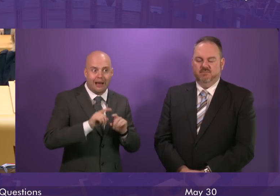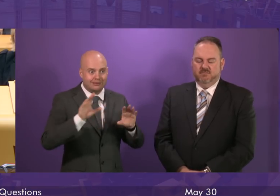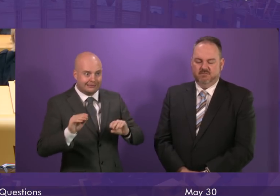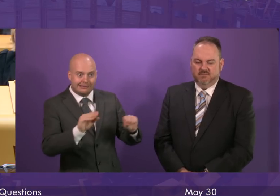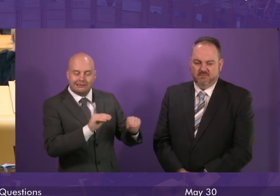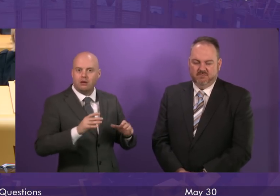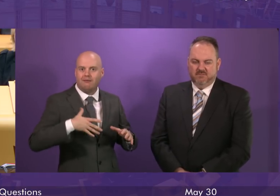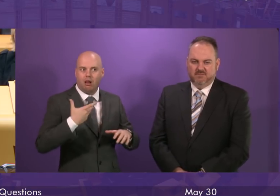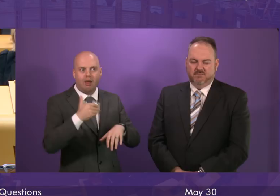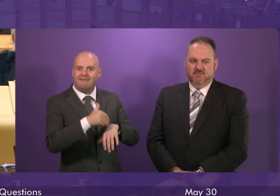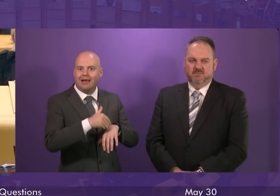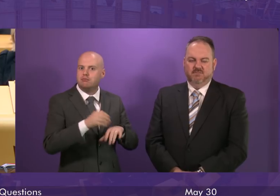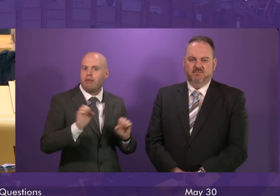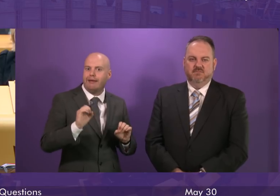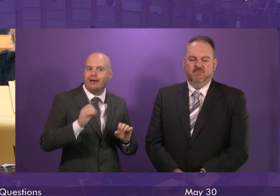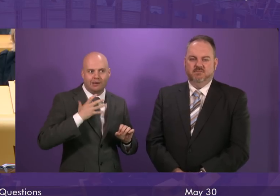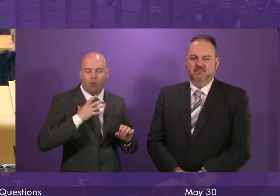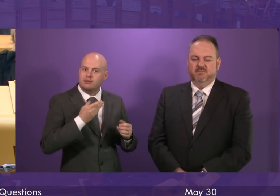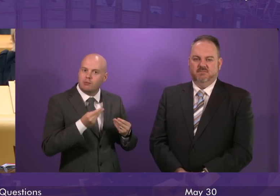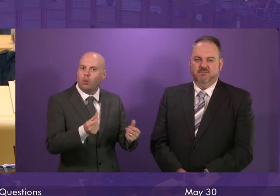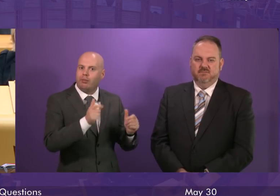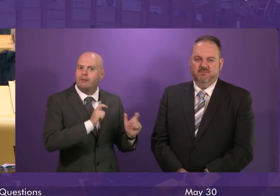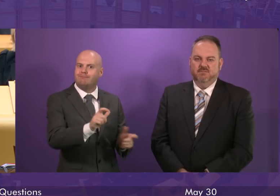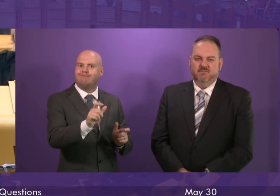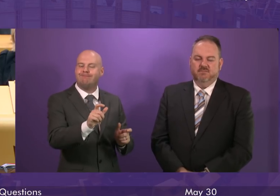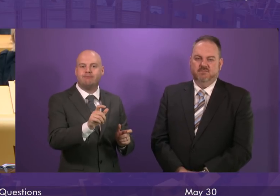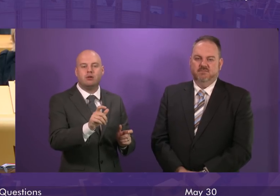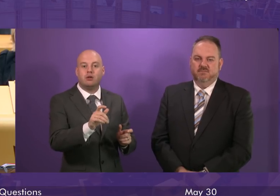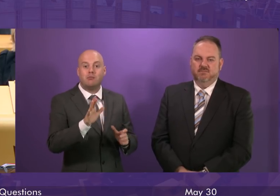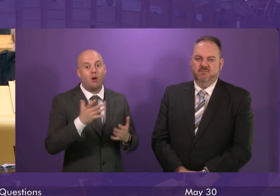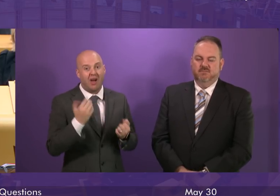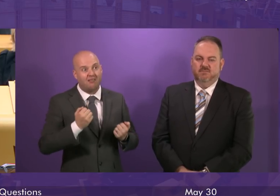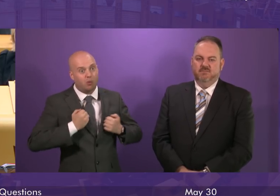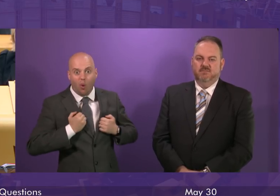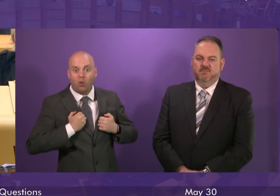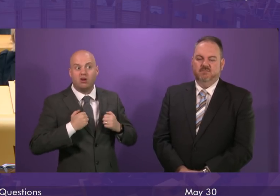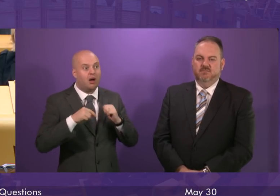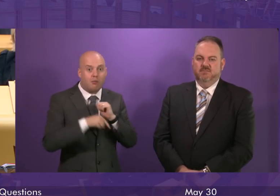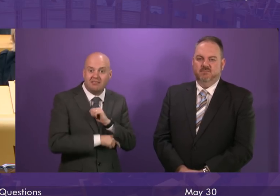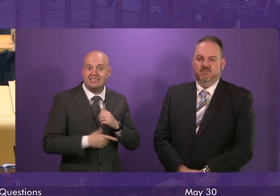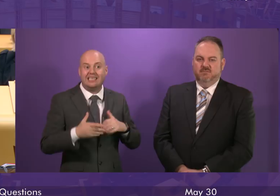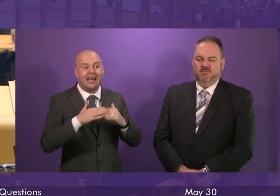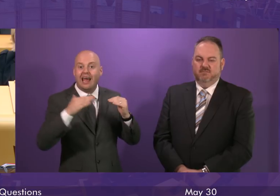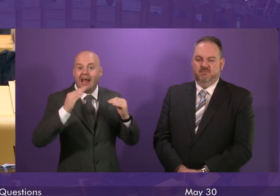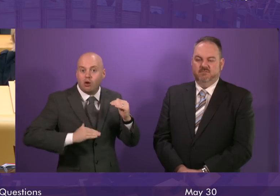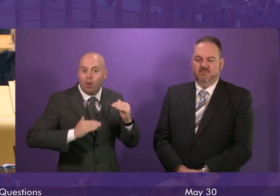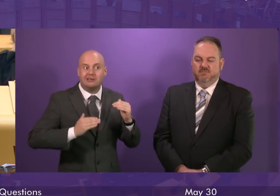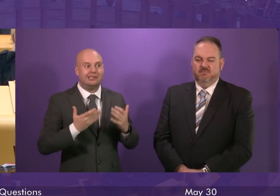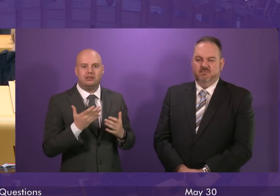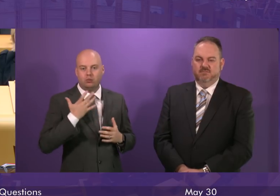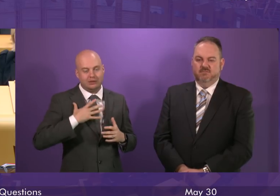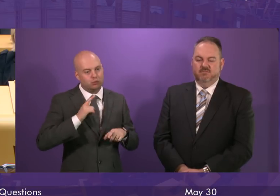this year alone. And of course we're also taking forward our own policies to tackle poverty and inequality which includes in this year an extra